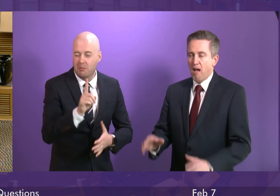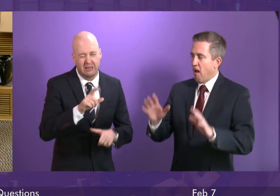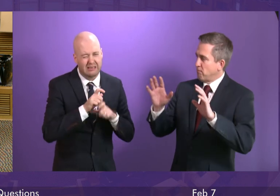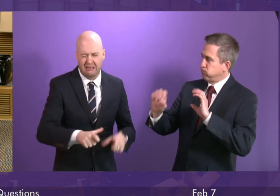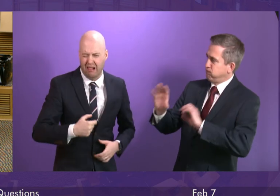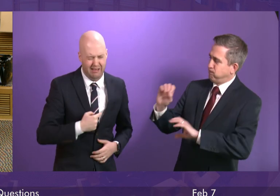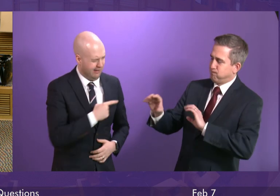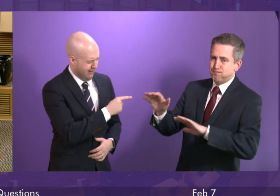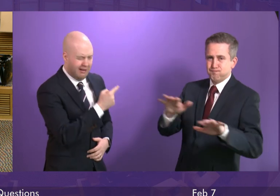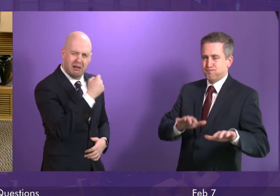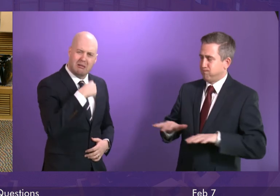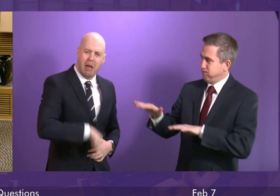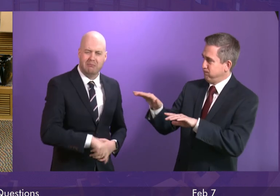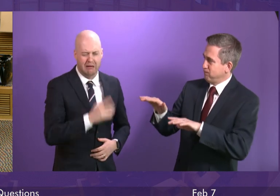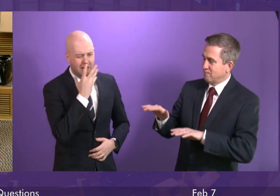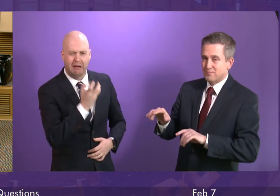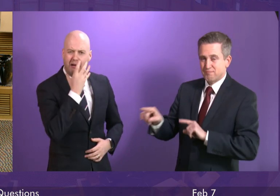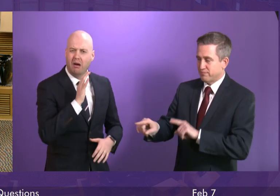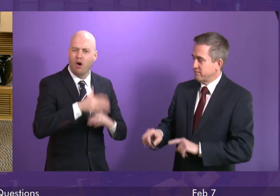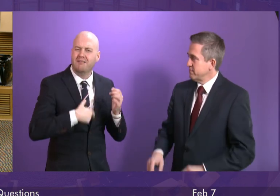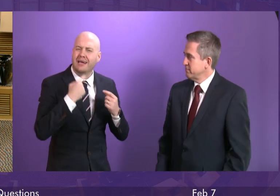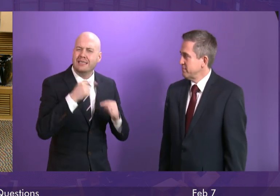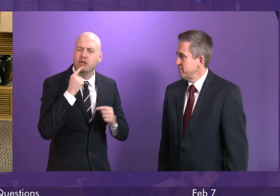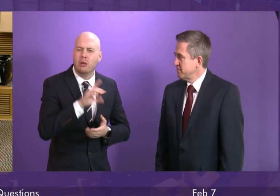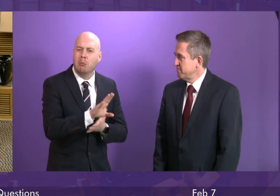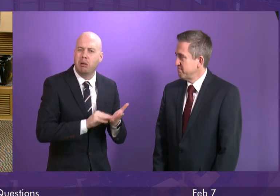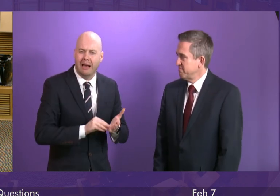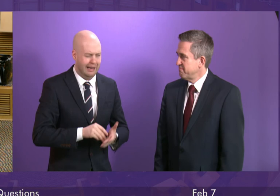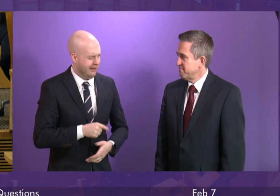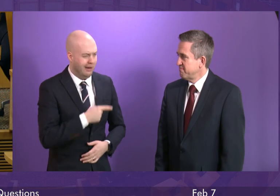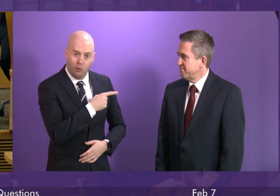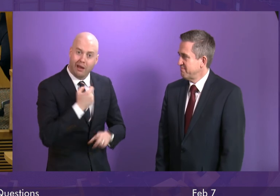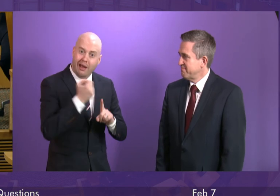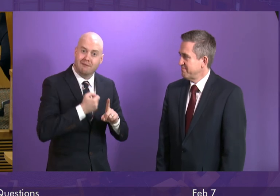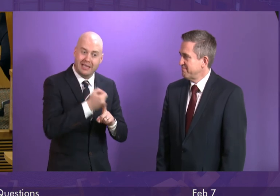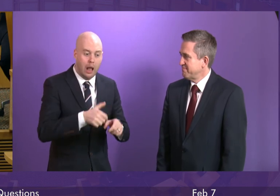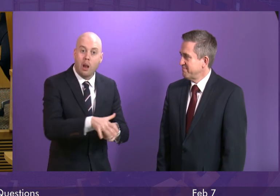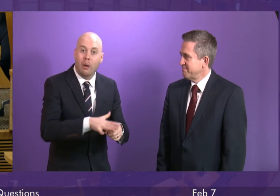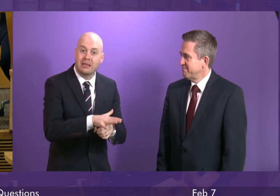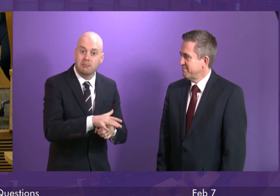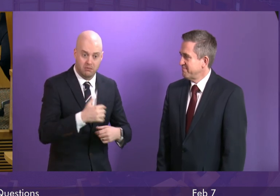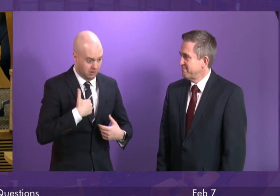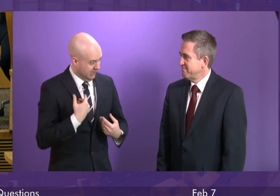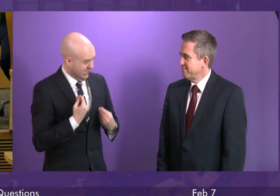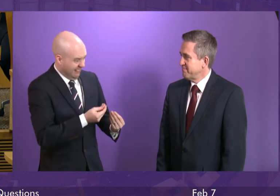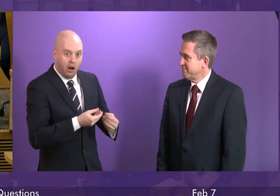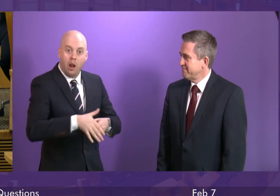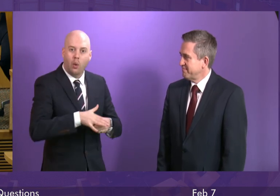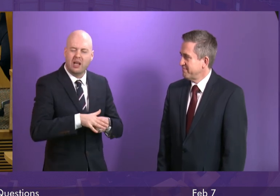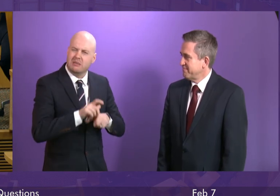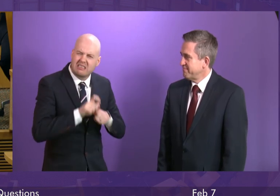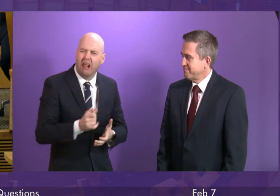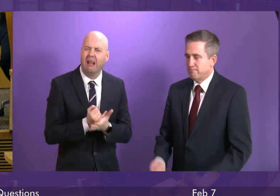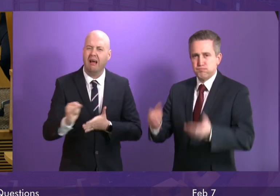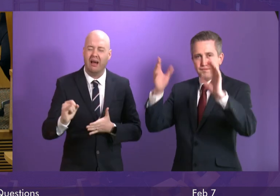crocodile tears about teachers' pay when he's an advocate of localism demonstrates the hypocrisy of the Conservative